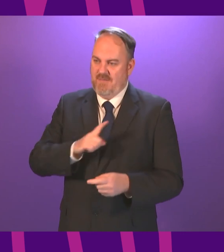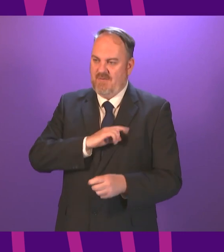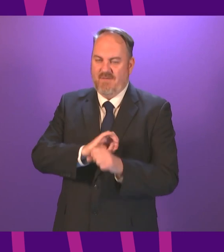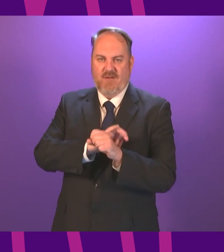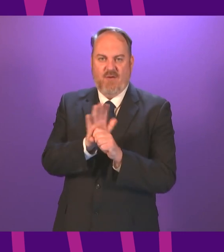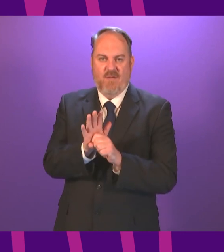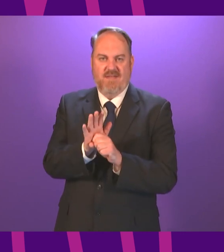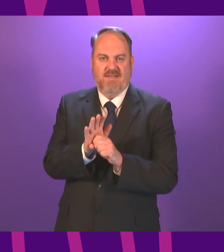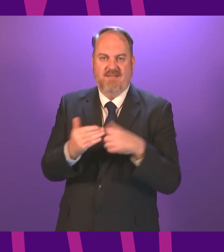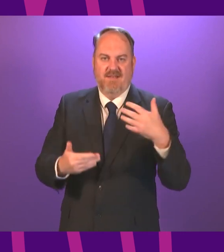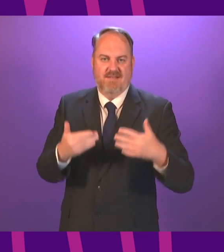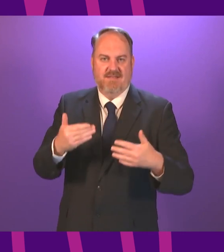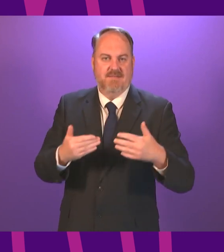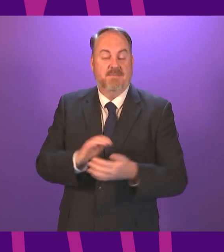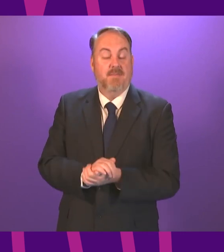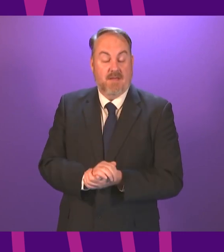first speech to the Scottish Parliament